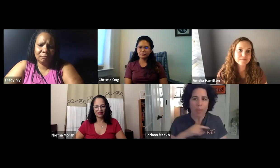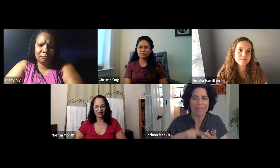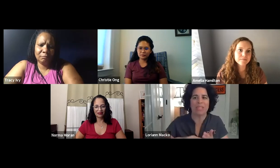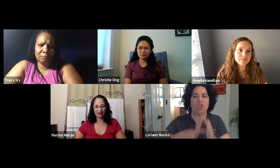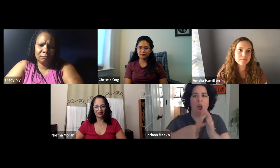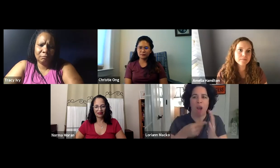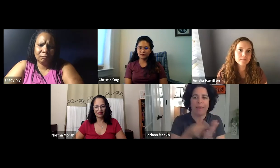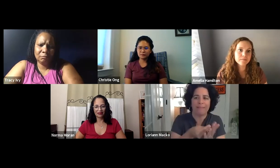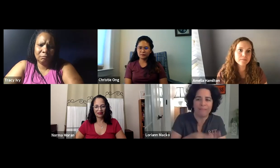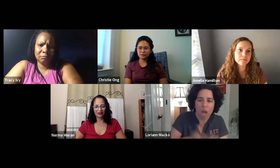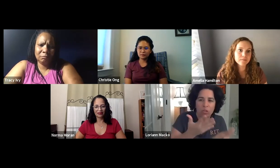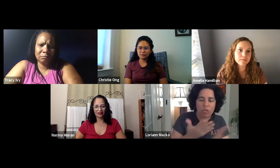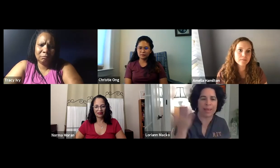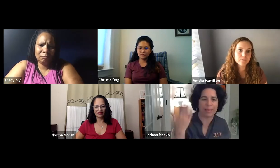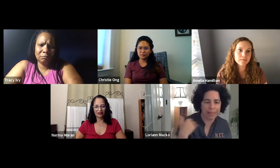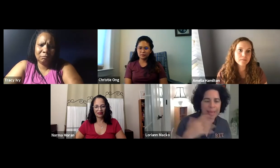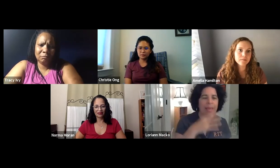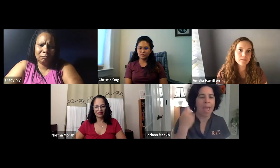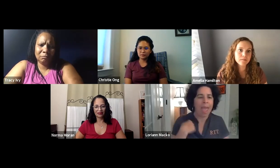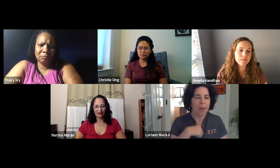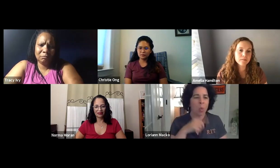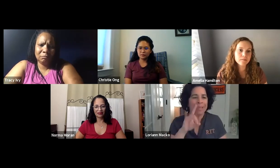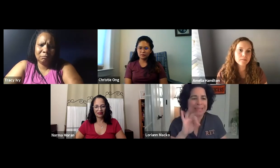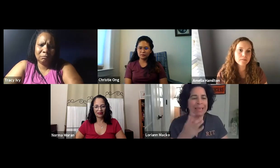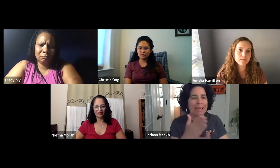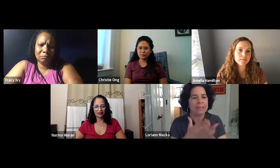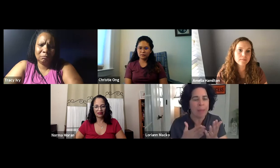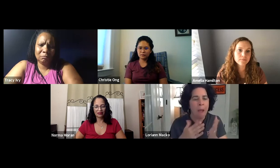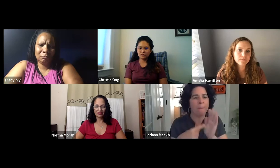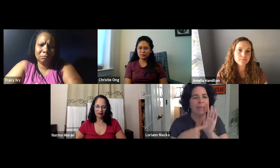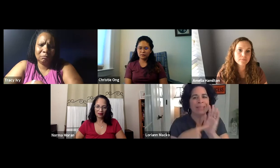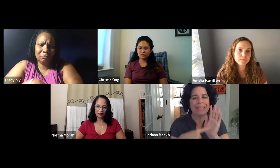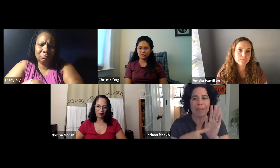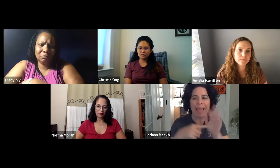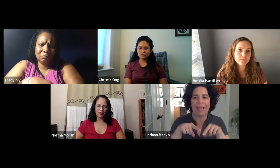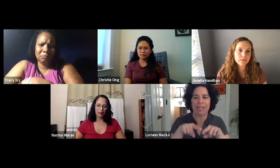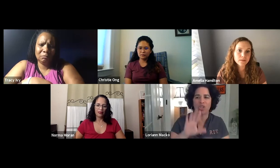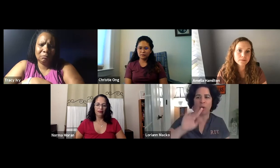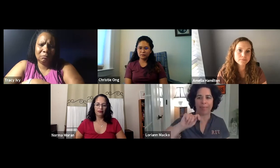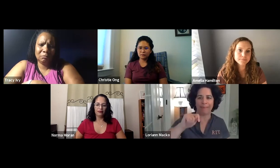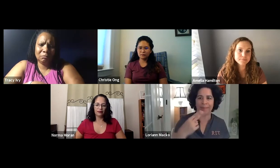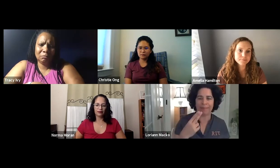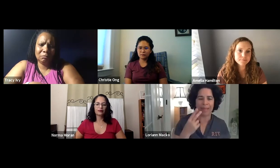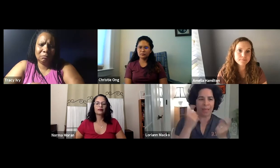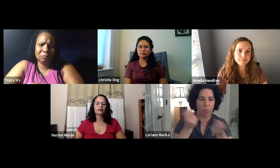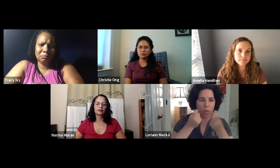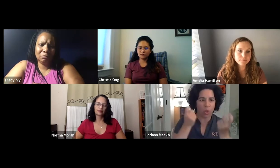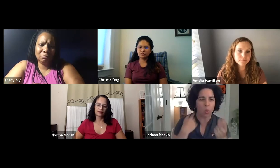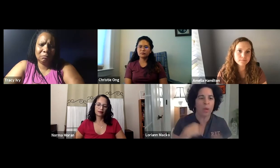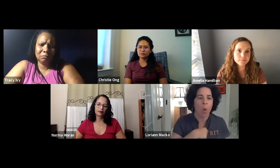the alumni know that we did start a fundraiser in the past. And we have some exhibitions that were